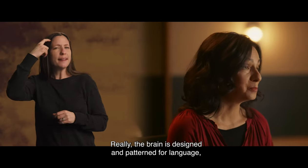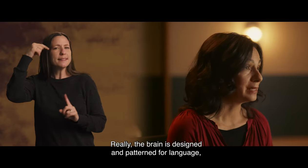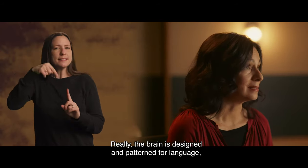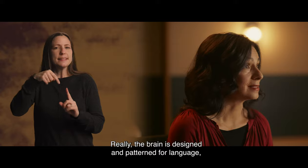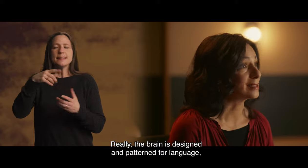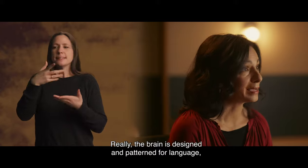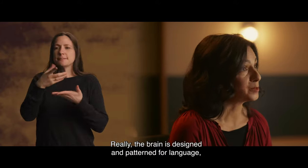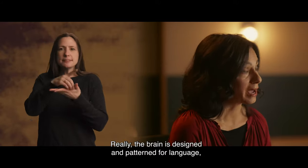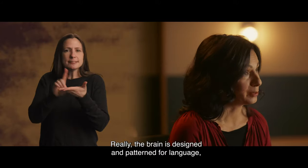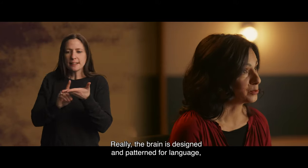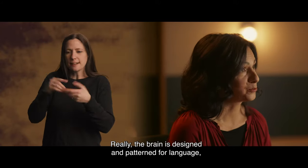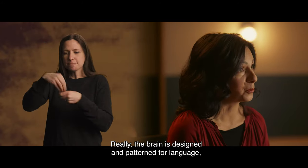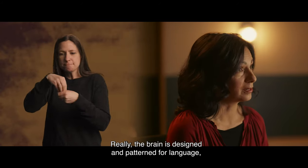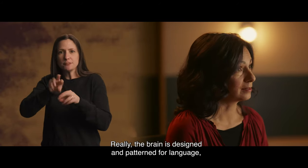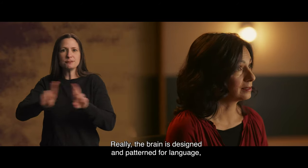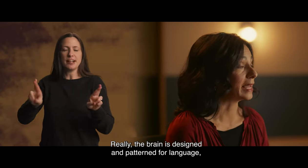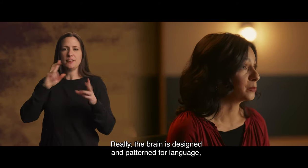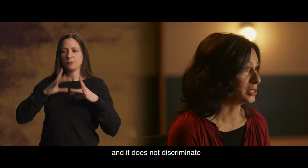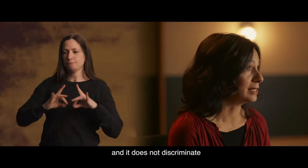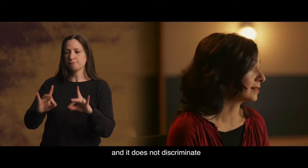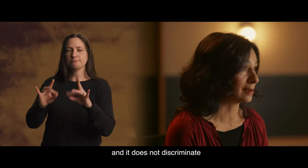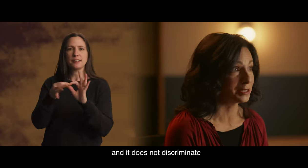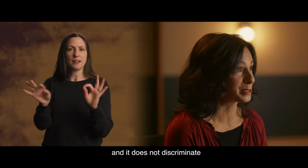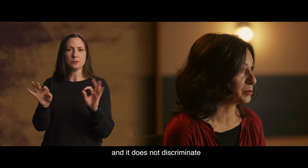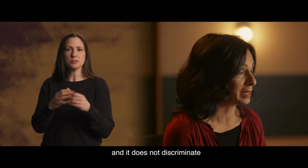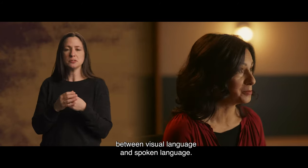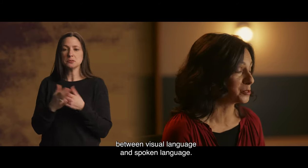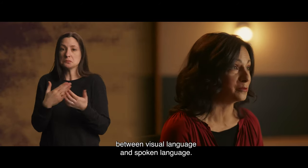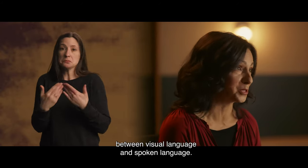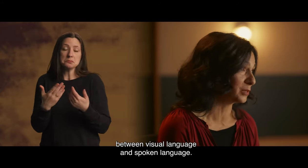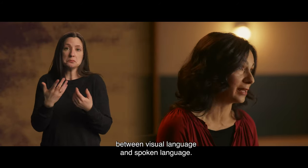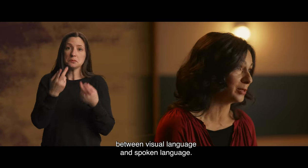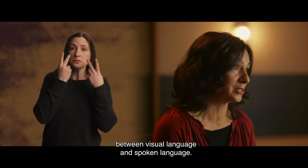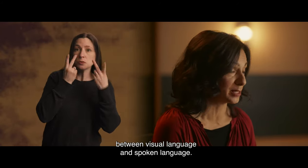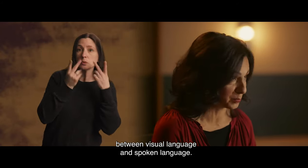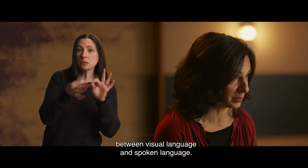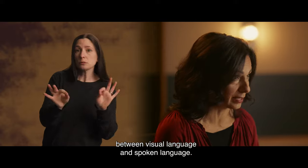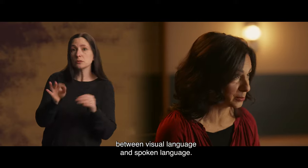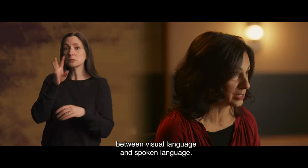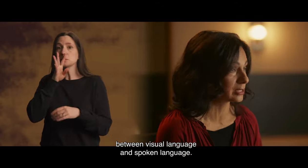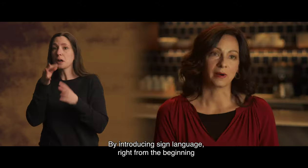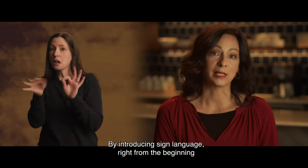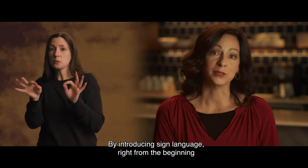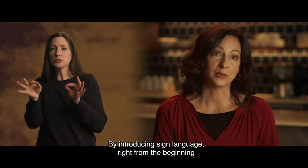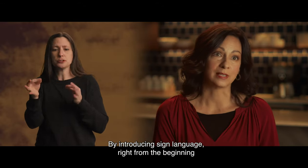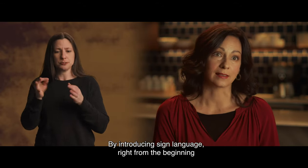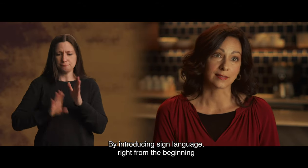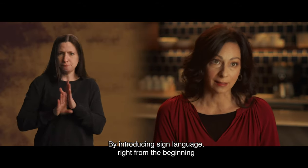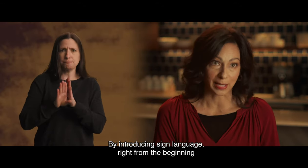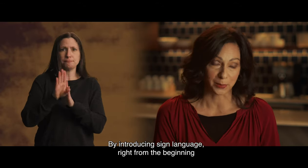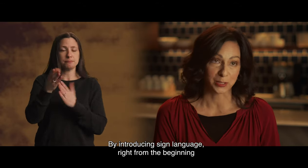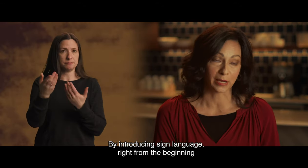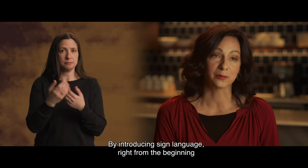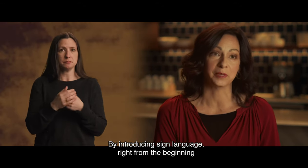brain is designed and patterned for language and it does not discriminate between visual language and spoken language. By introducing